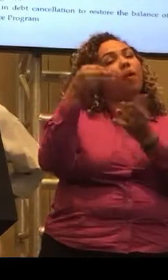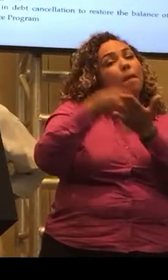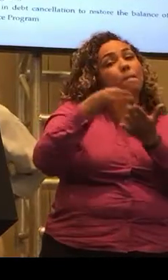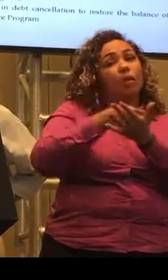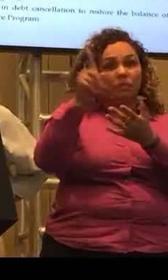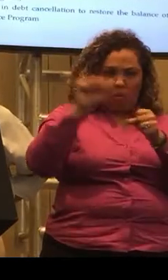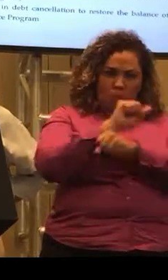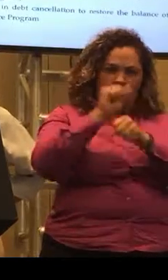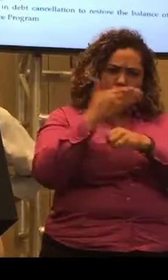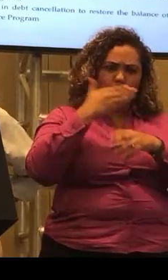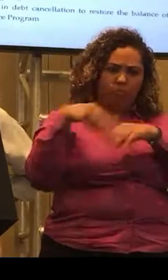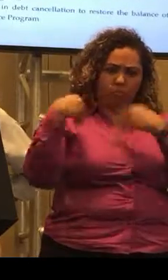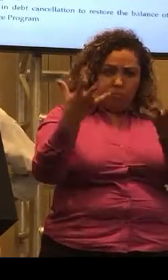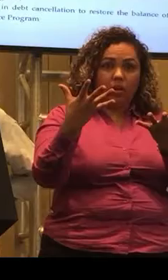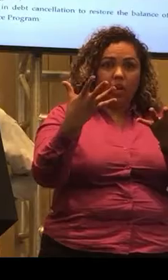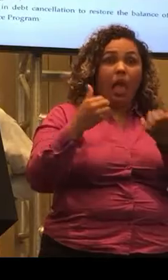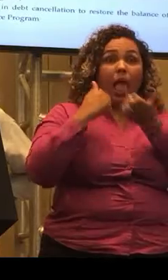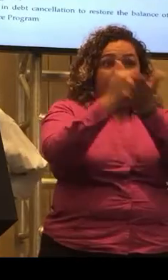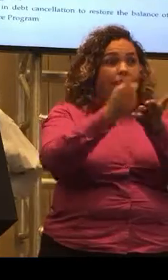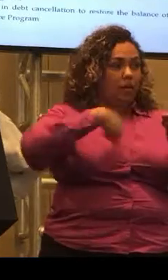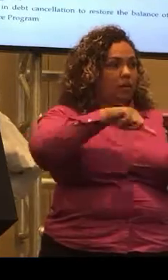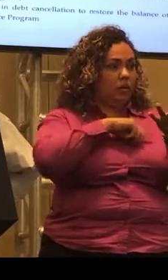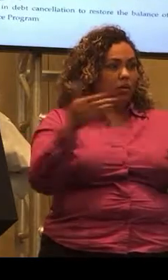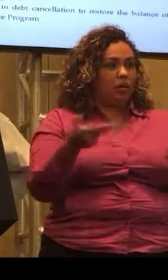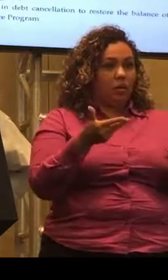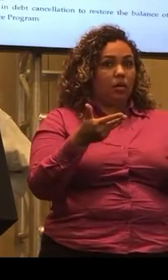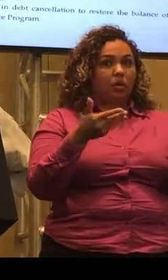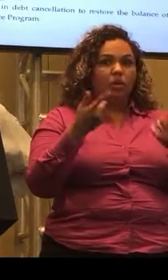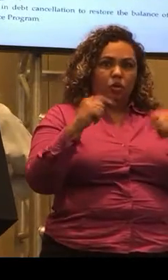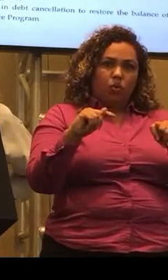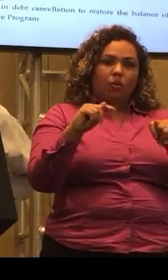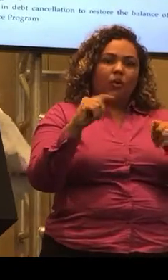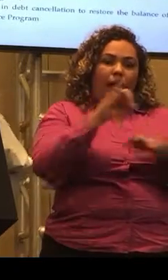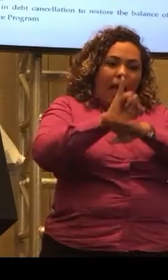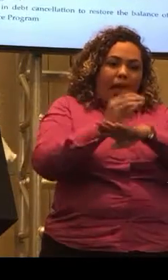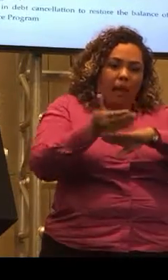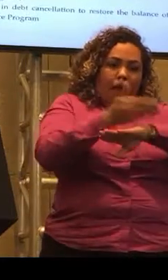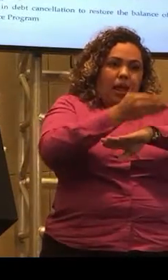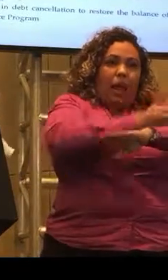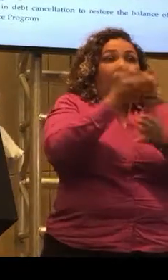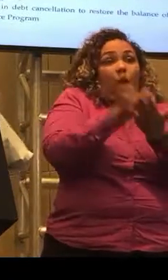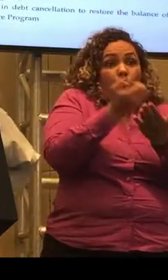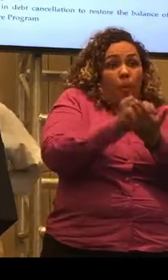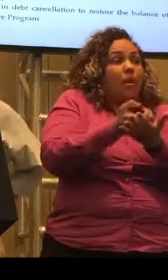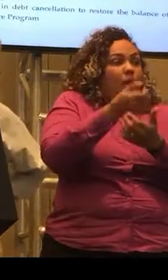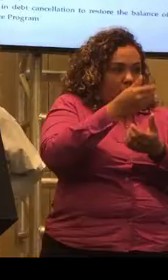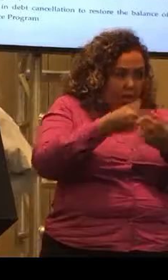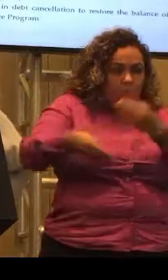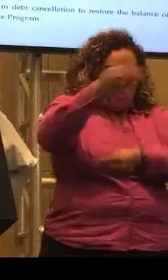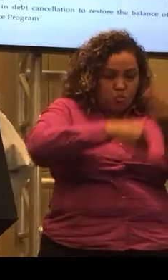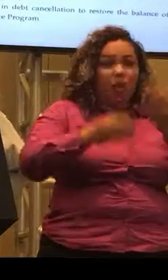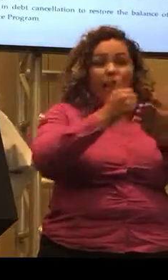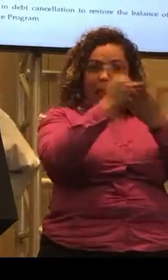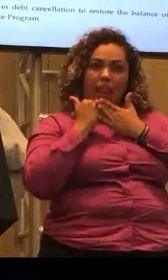jobs on the island and are helping in the recovery of the island in terms of economic. The other